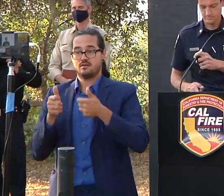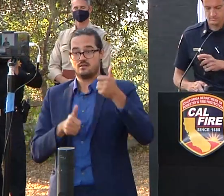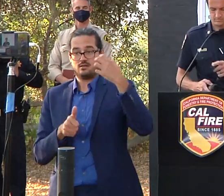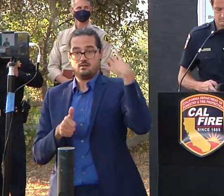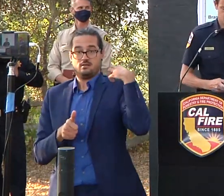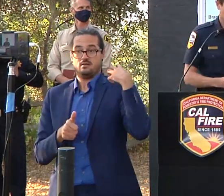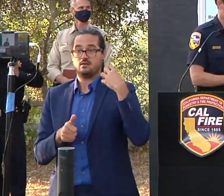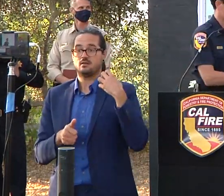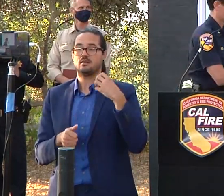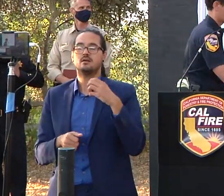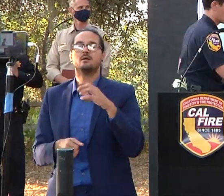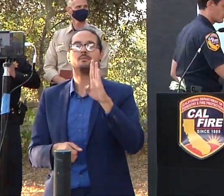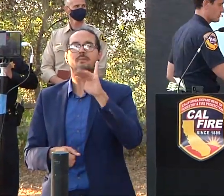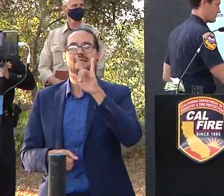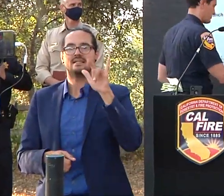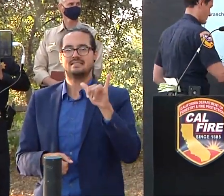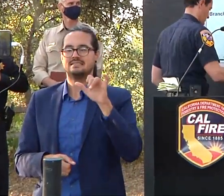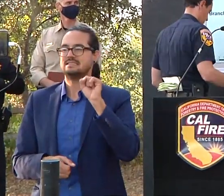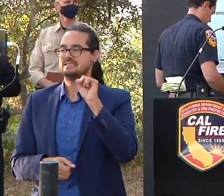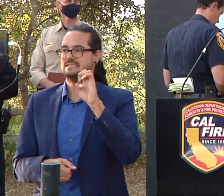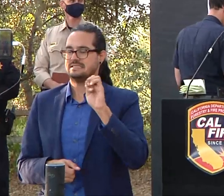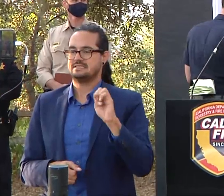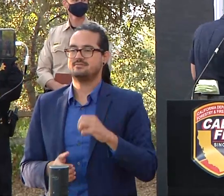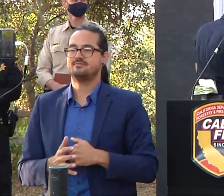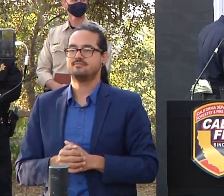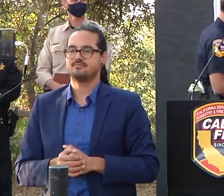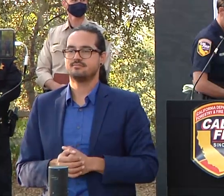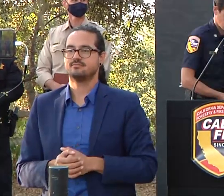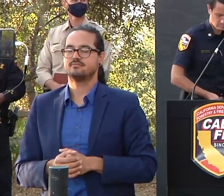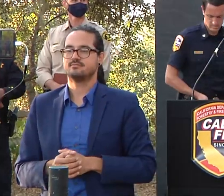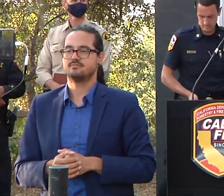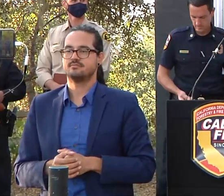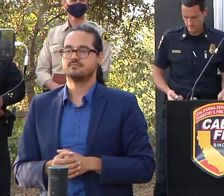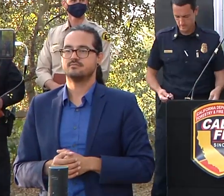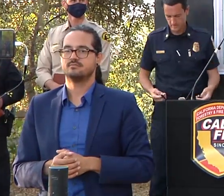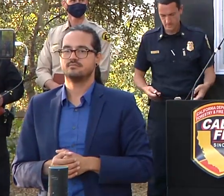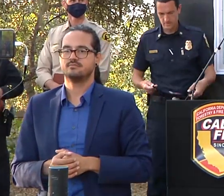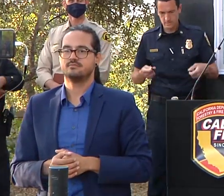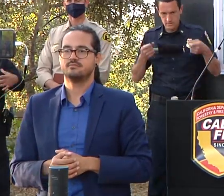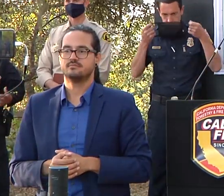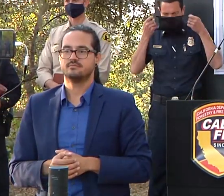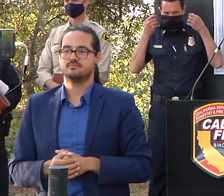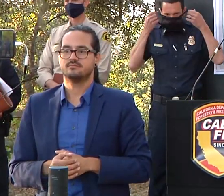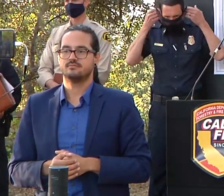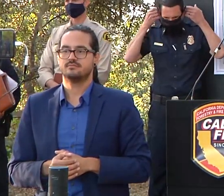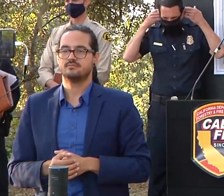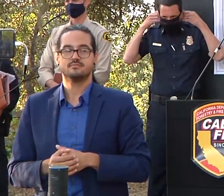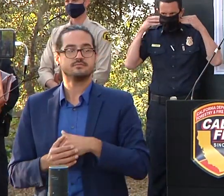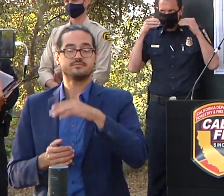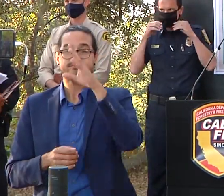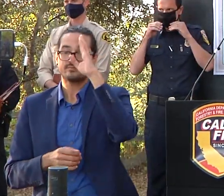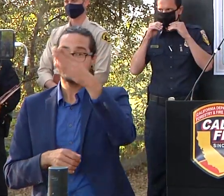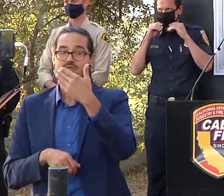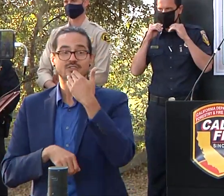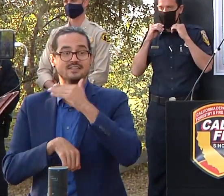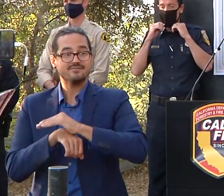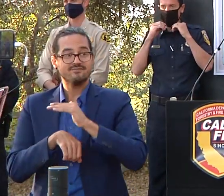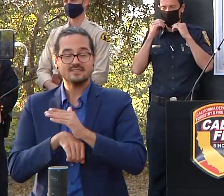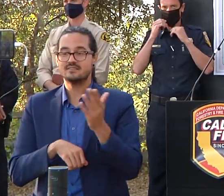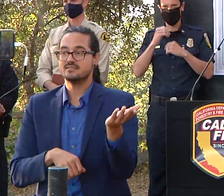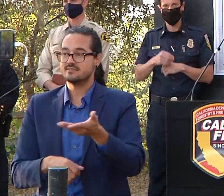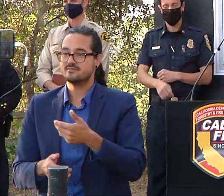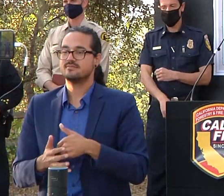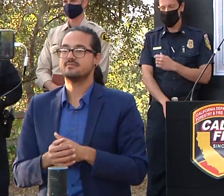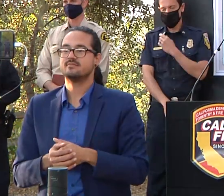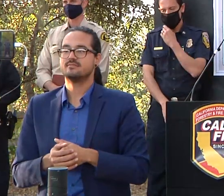good evening obviously over the last 24 hours